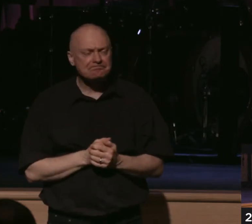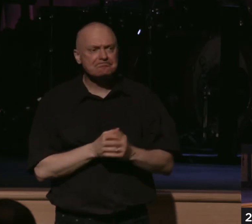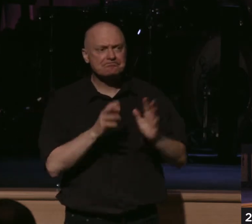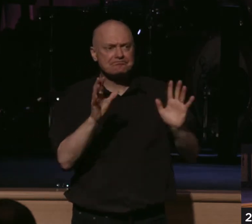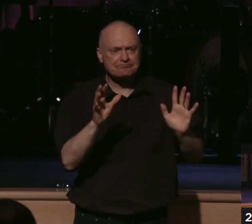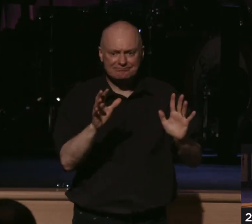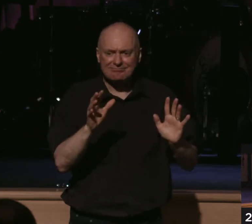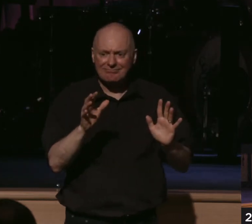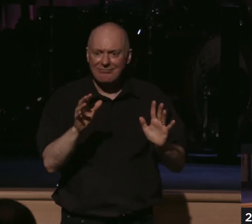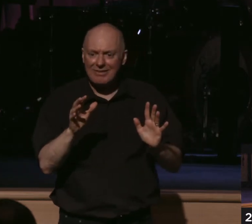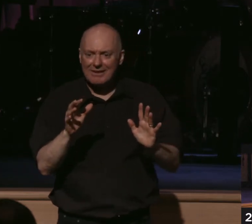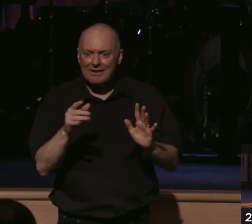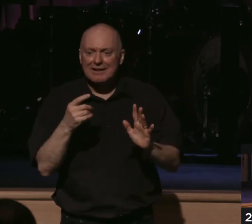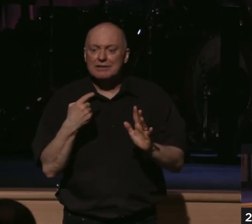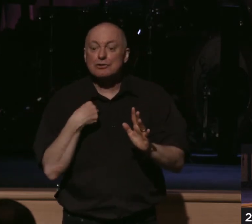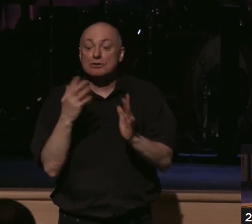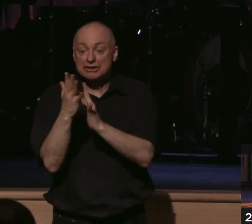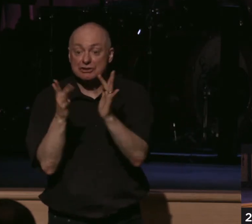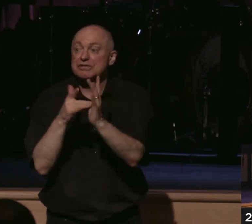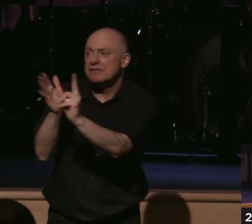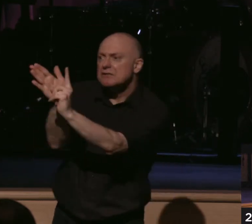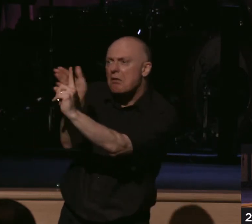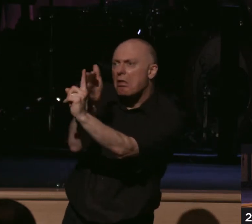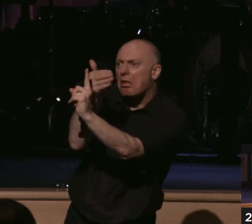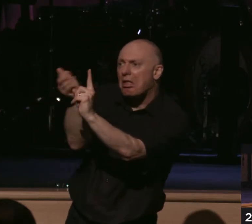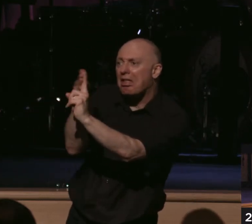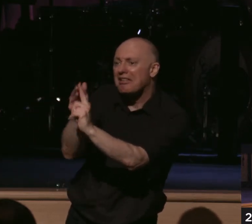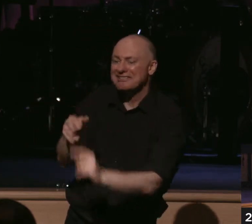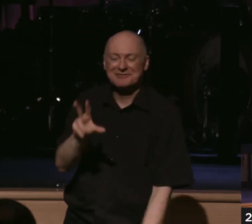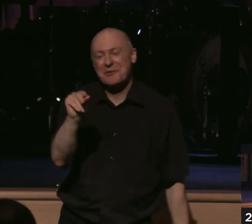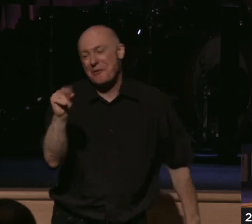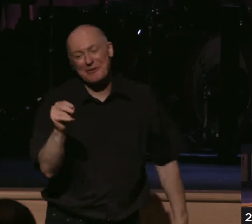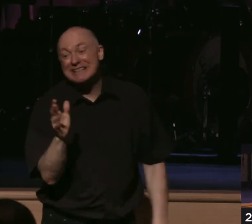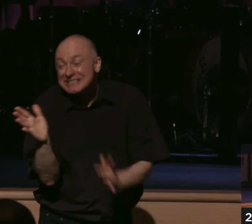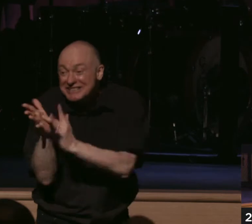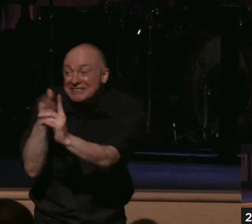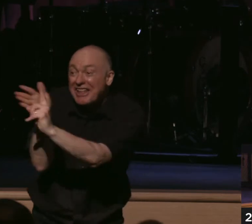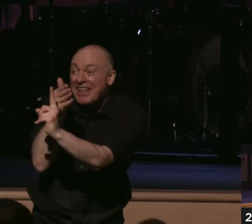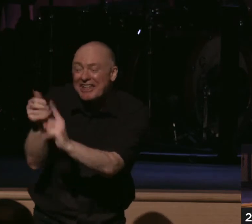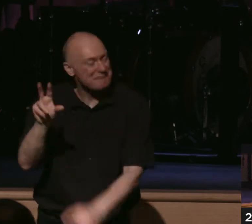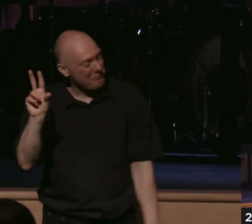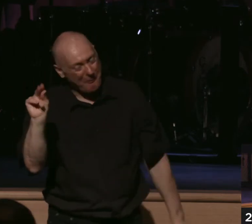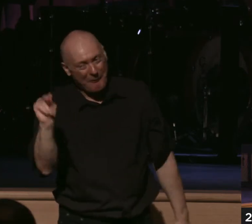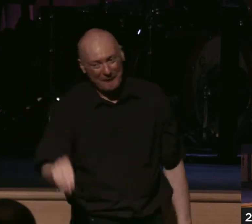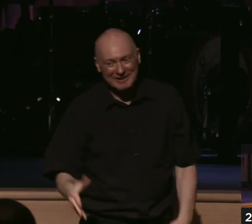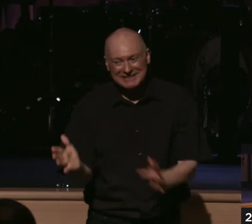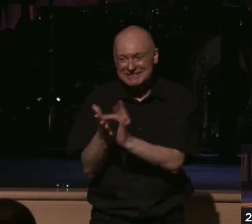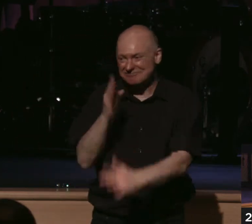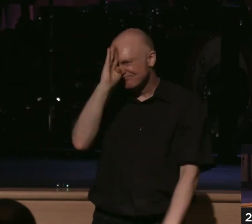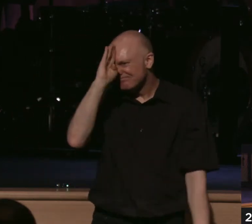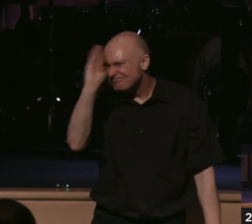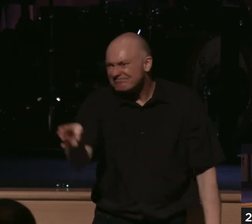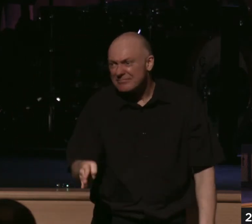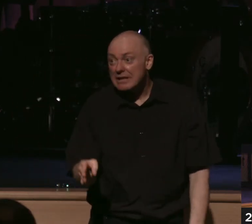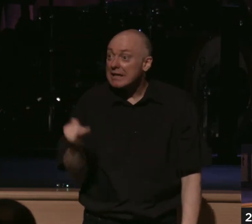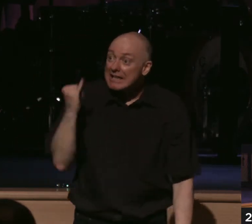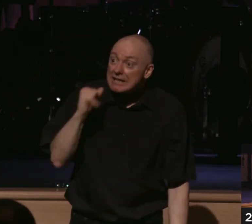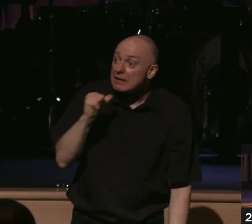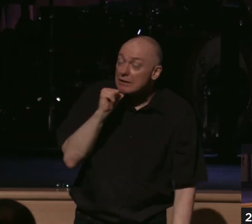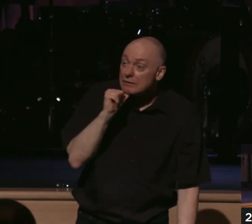ear-tickling sermon of Jesus continues. Not. All right? But look at verse 27. He says, whoever does not bear his own